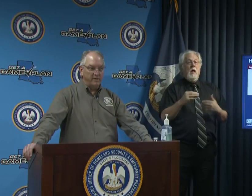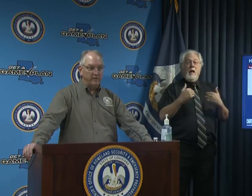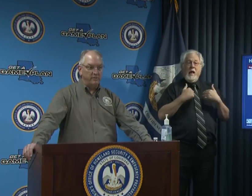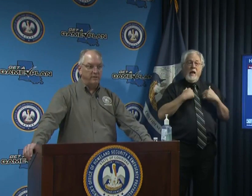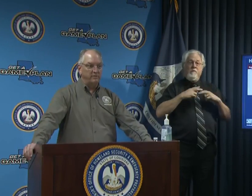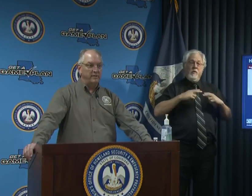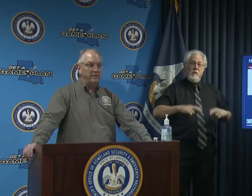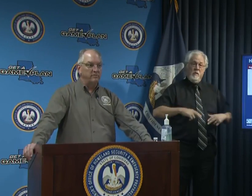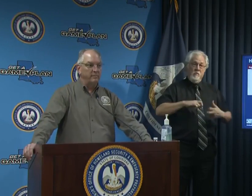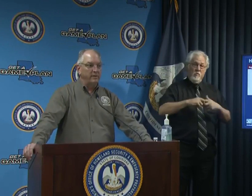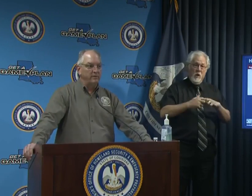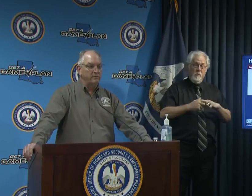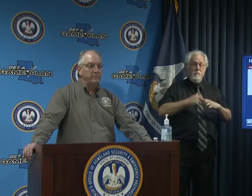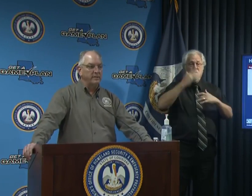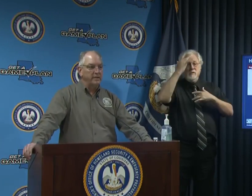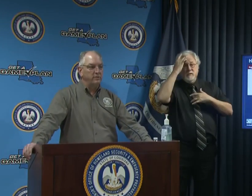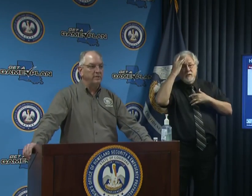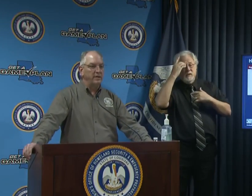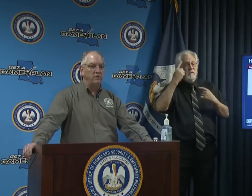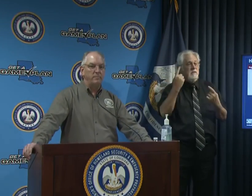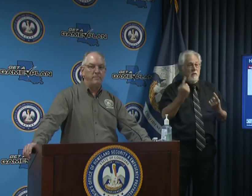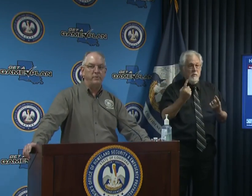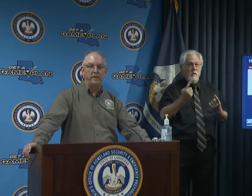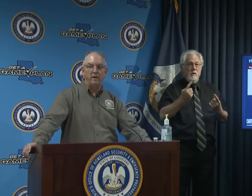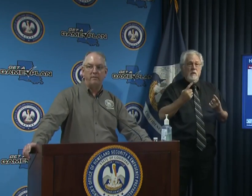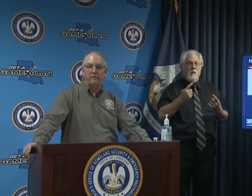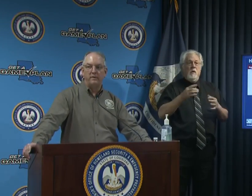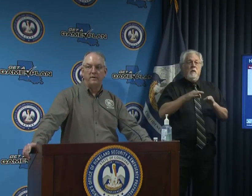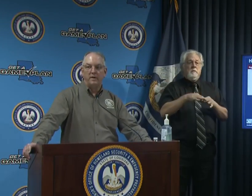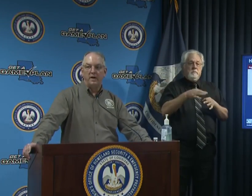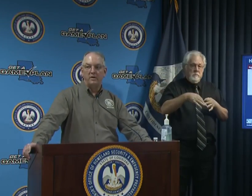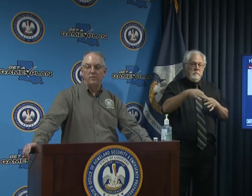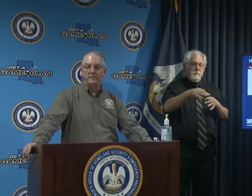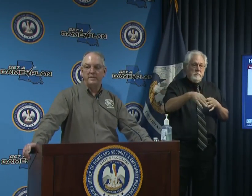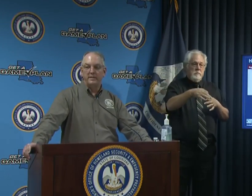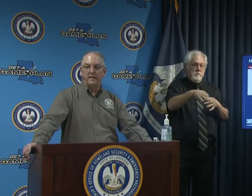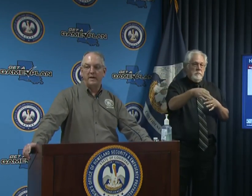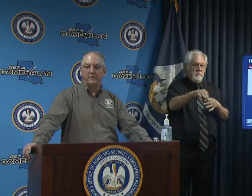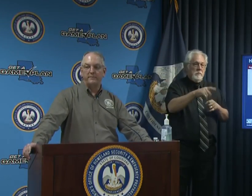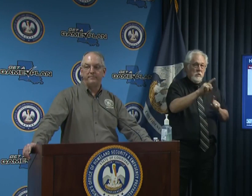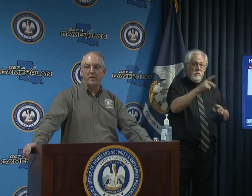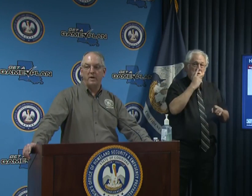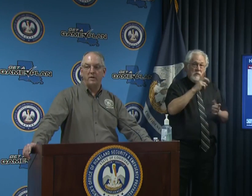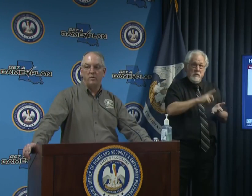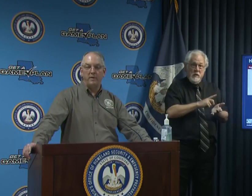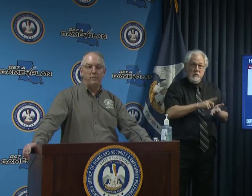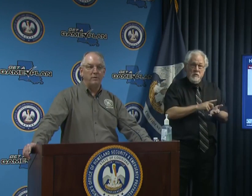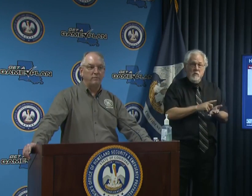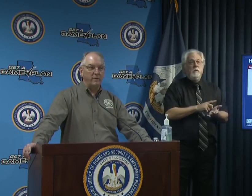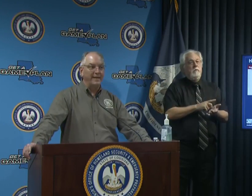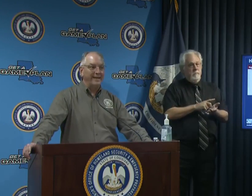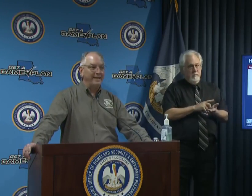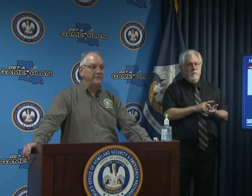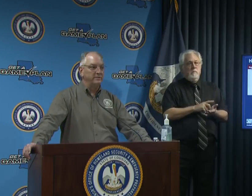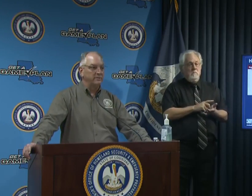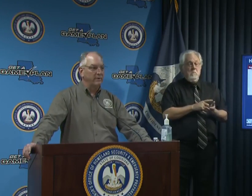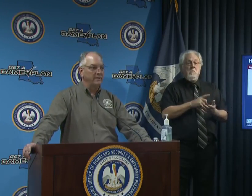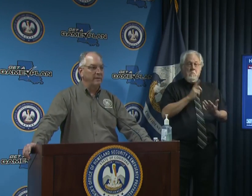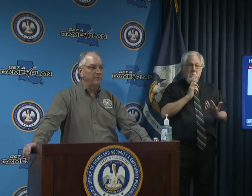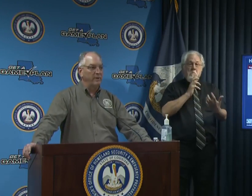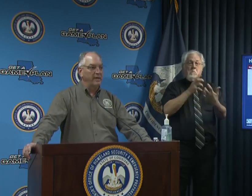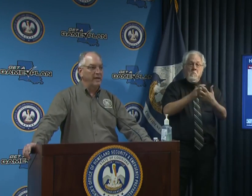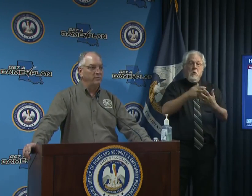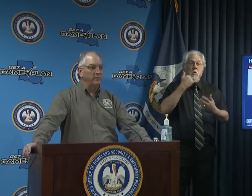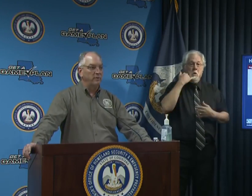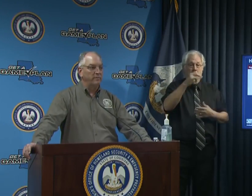a health condition a disease some illness some condition and you've been putting off going to see the doctor you might want to re-engage it's